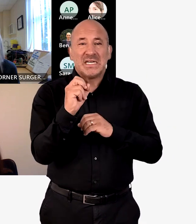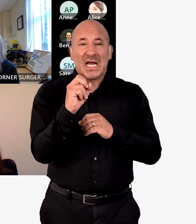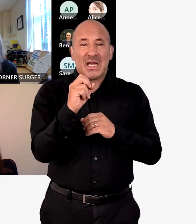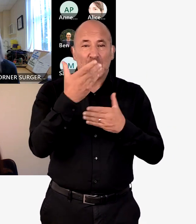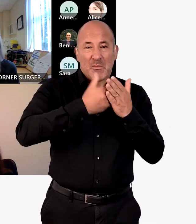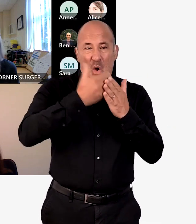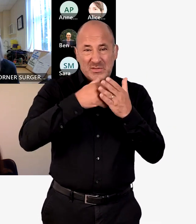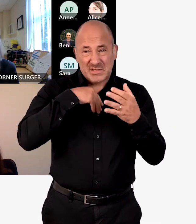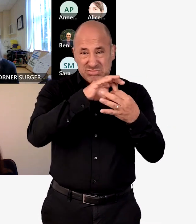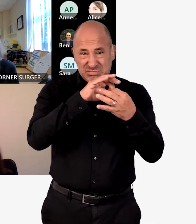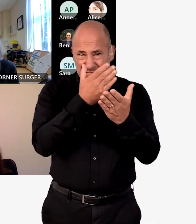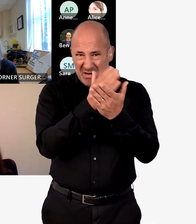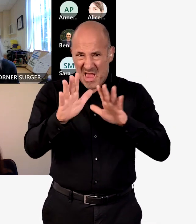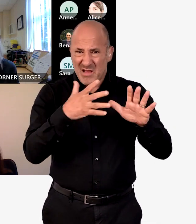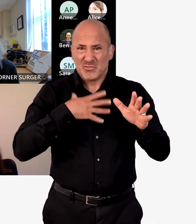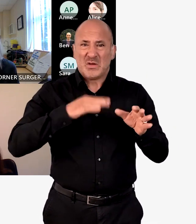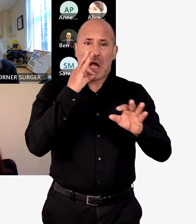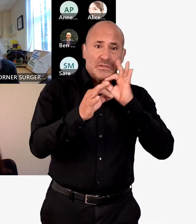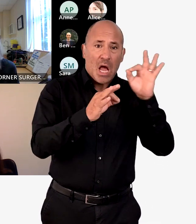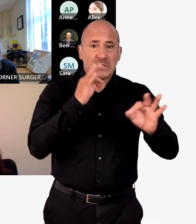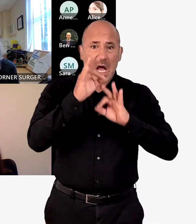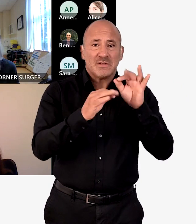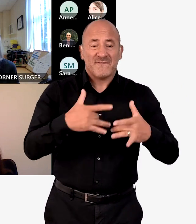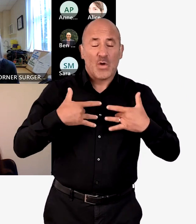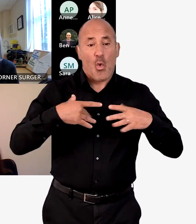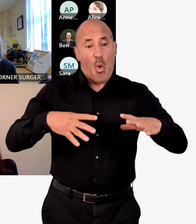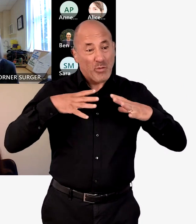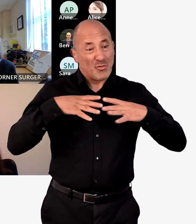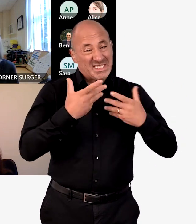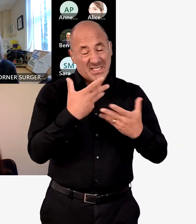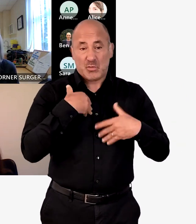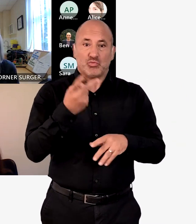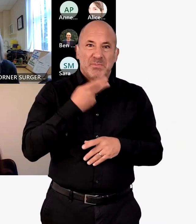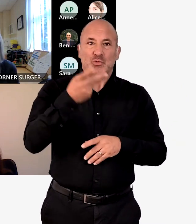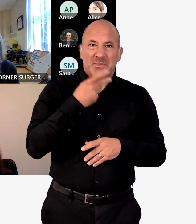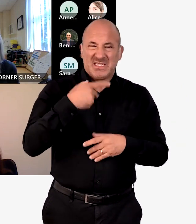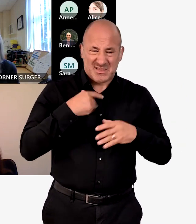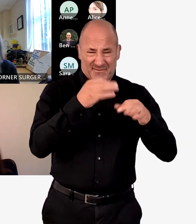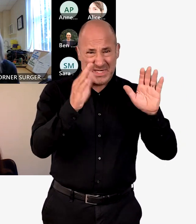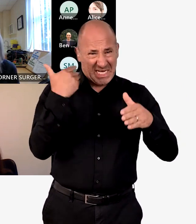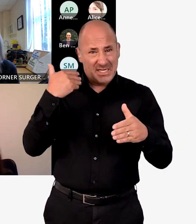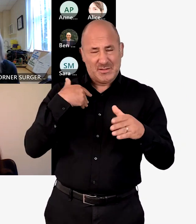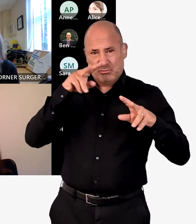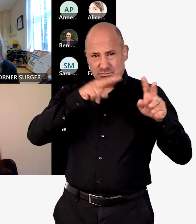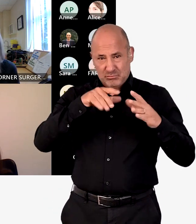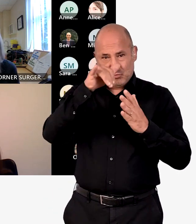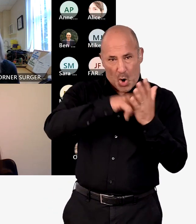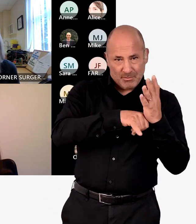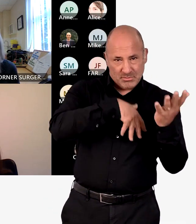180 engagement reports. We were clear we didn't want to keep asking members of the public for their views on things they had already told us. We built